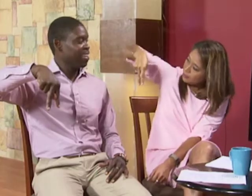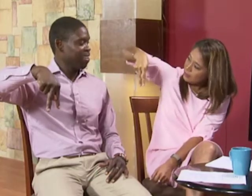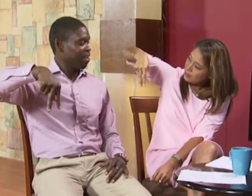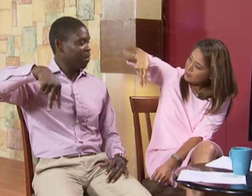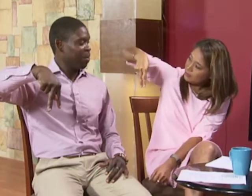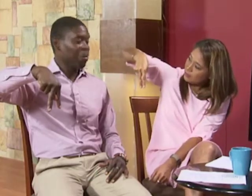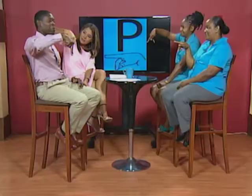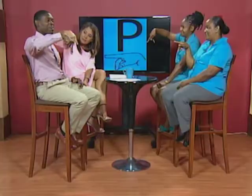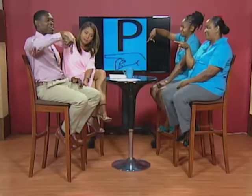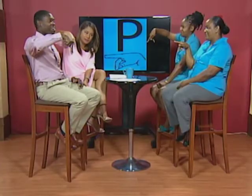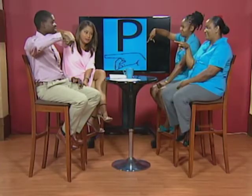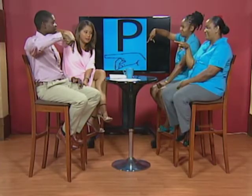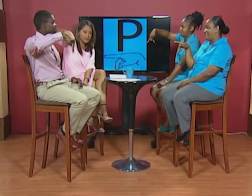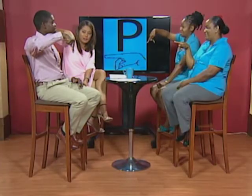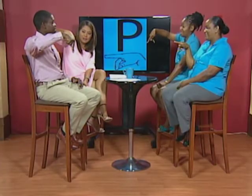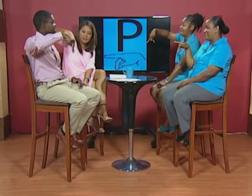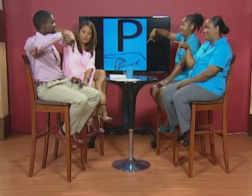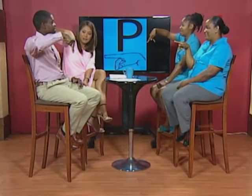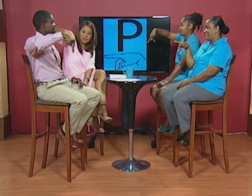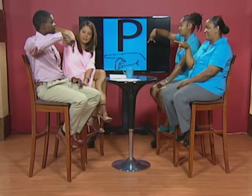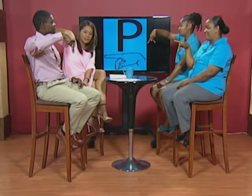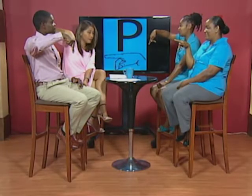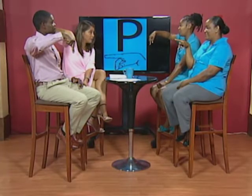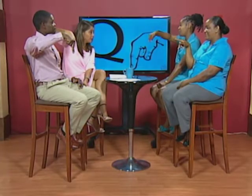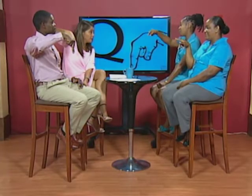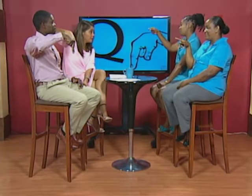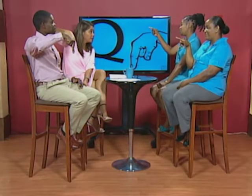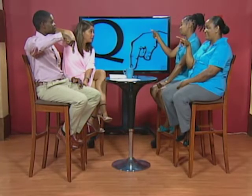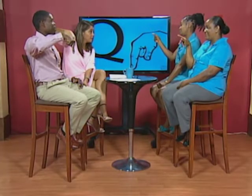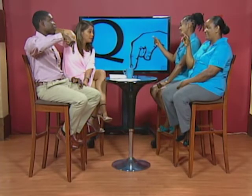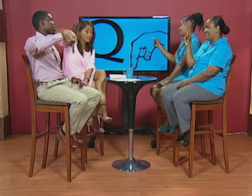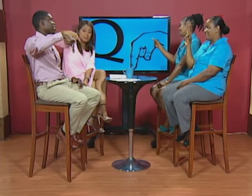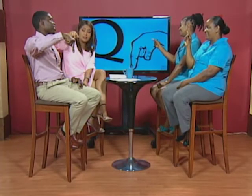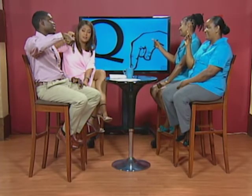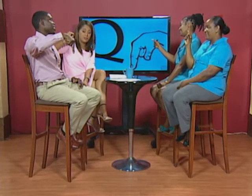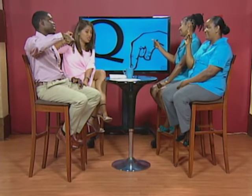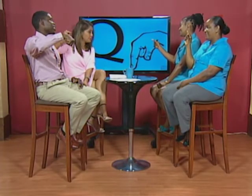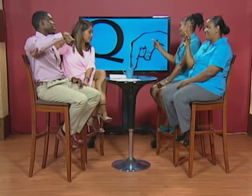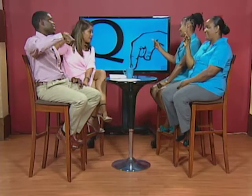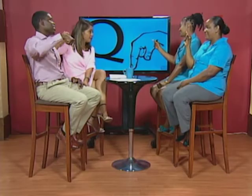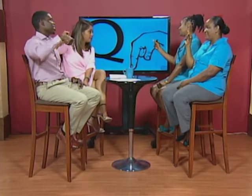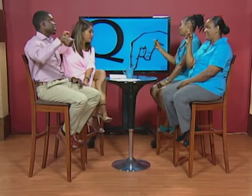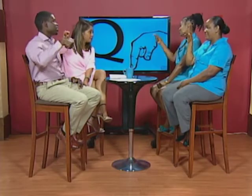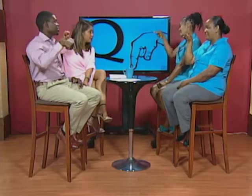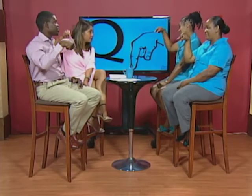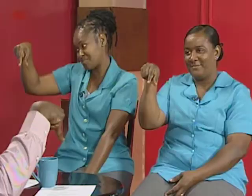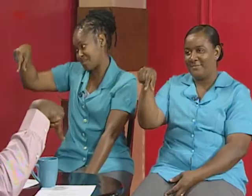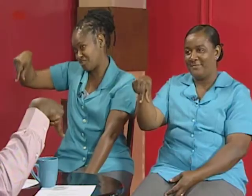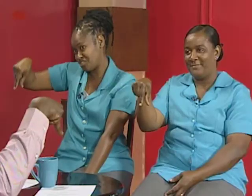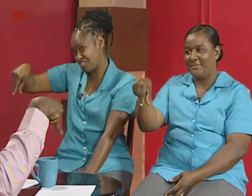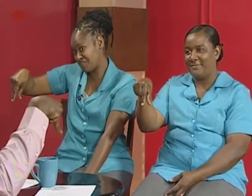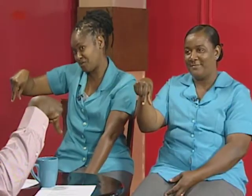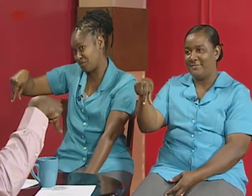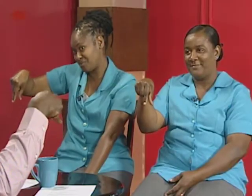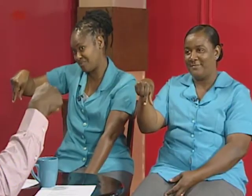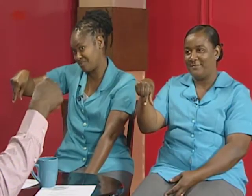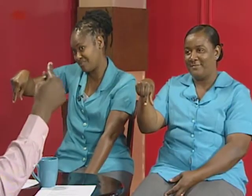okay okay and q now remember your g g is that so it's not gonna be upside down g for q q